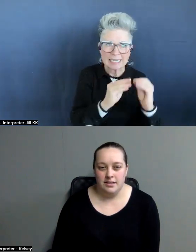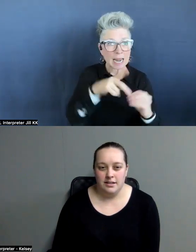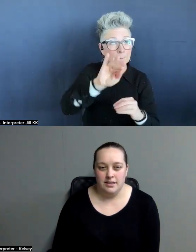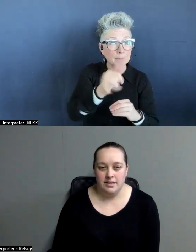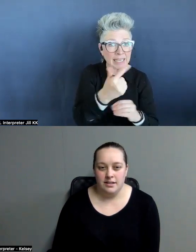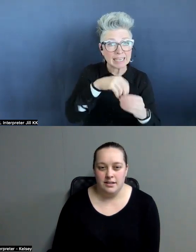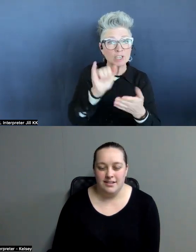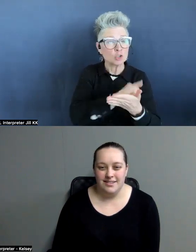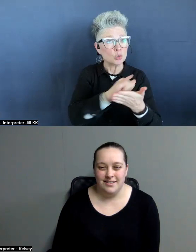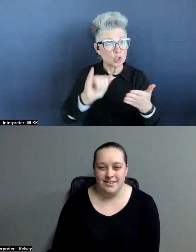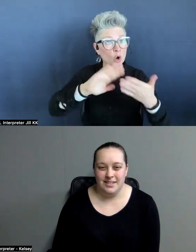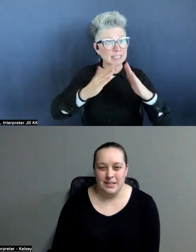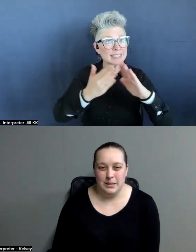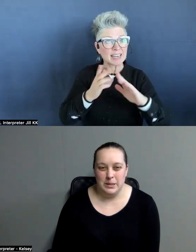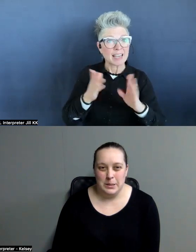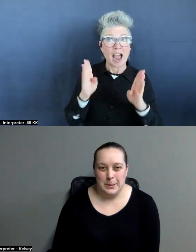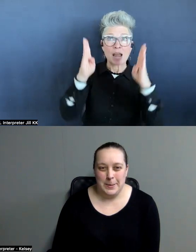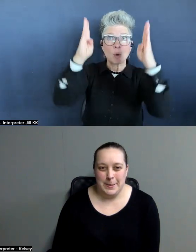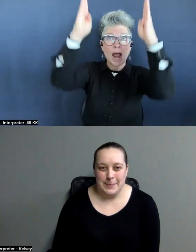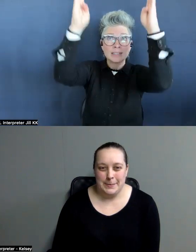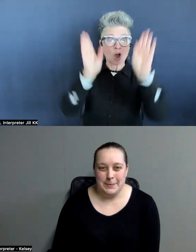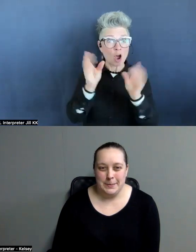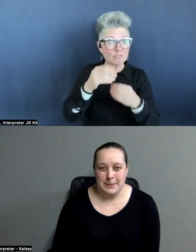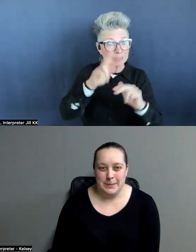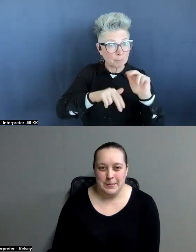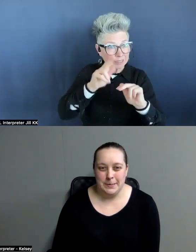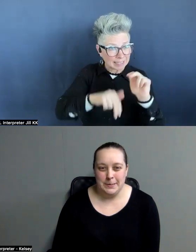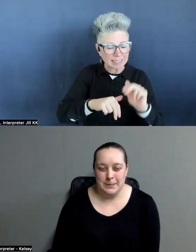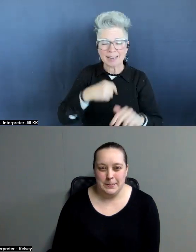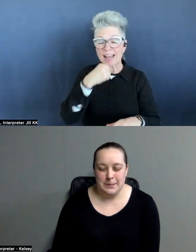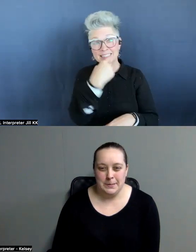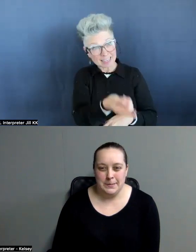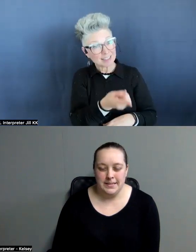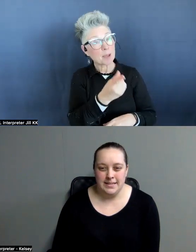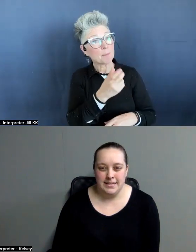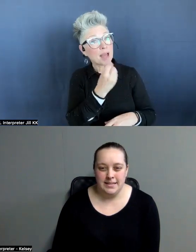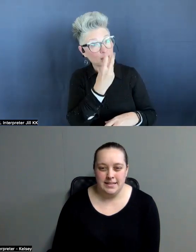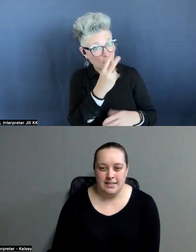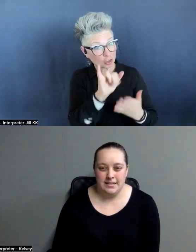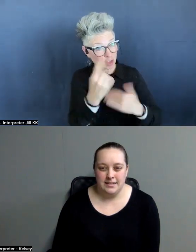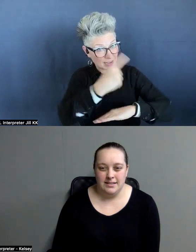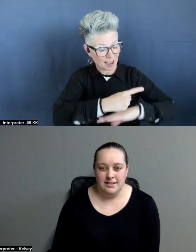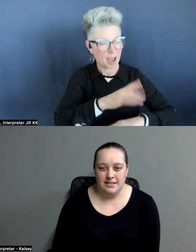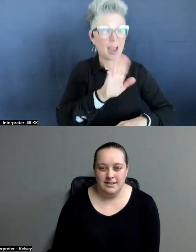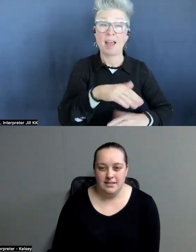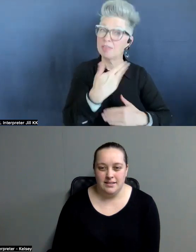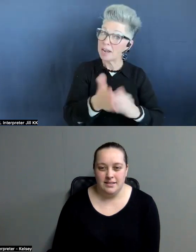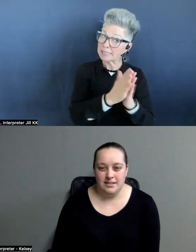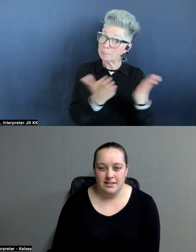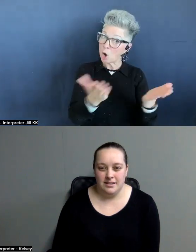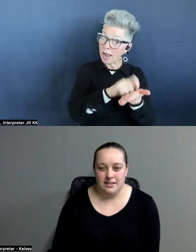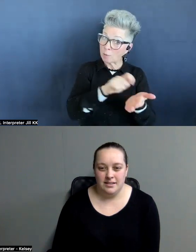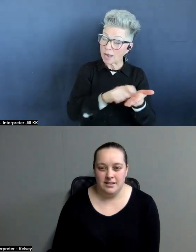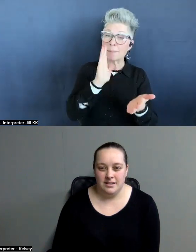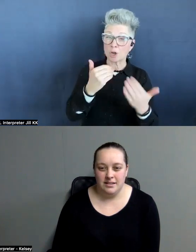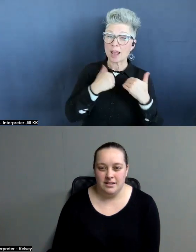High Rise office building. And so I said to them at lunch that day, the next book I write, I'm going to have a woman who has